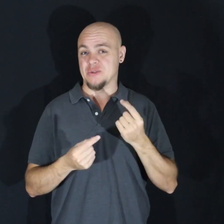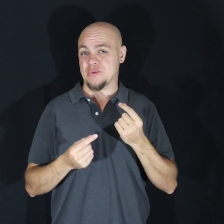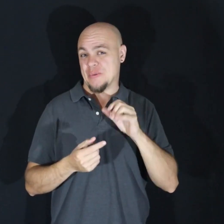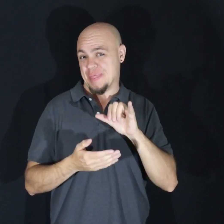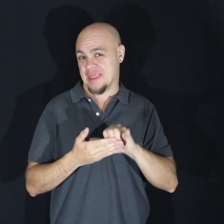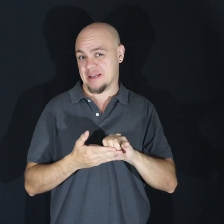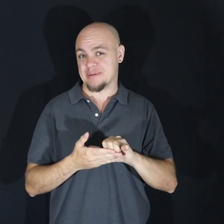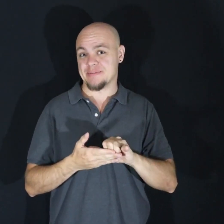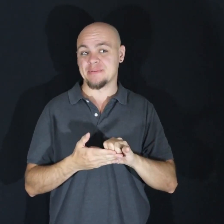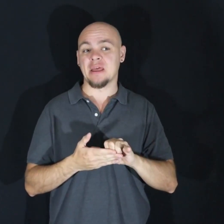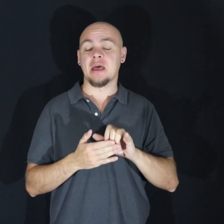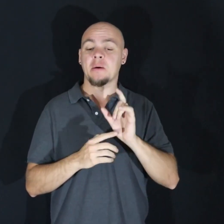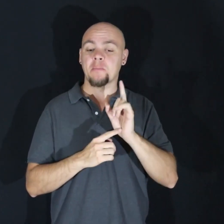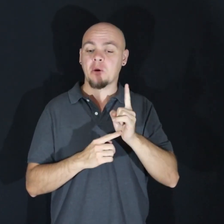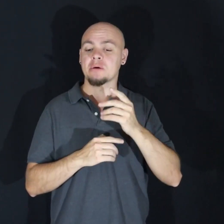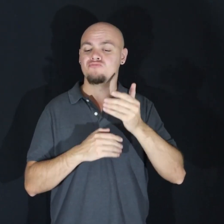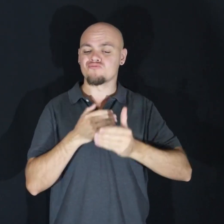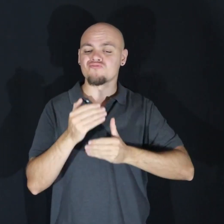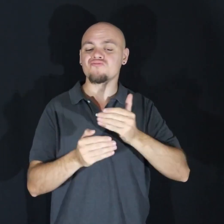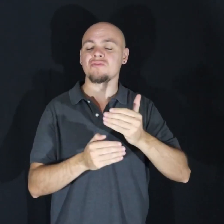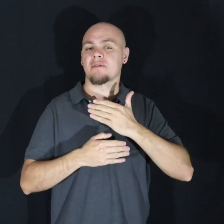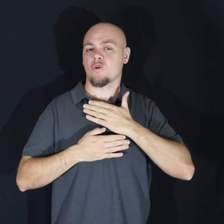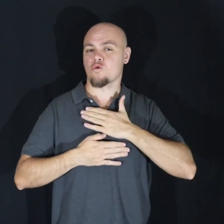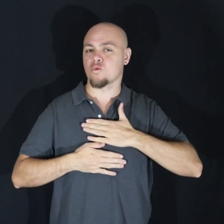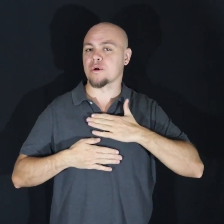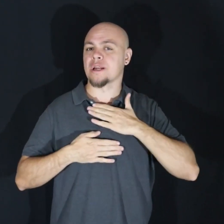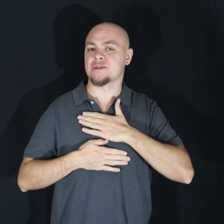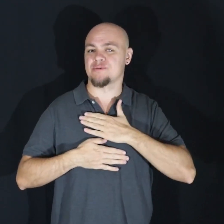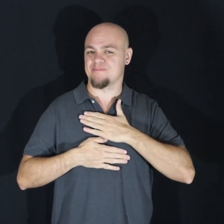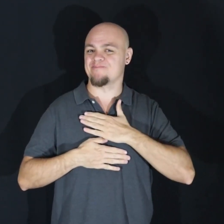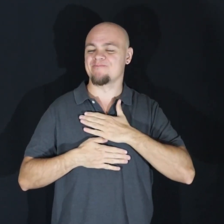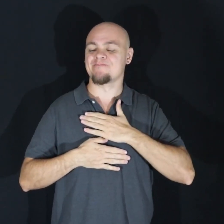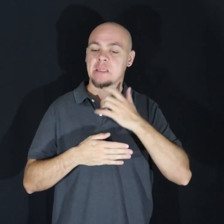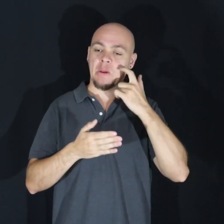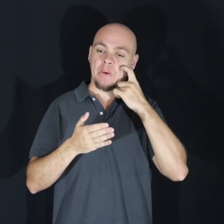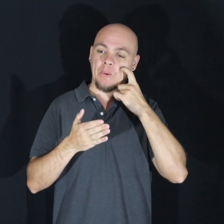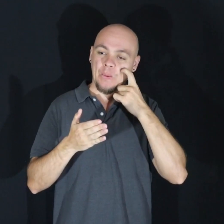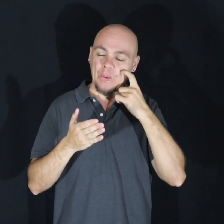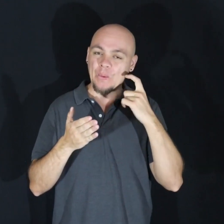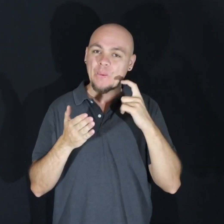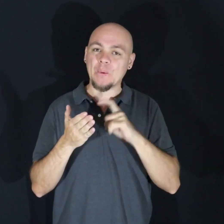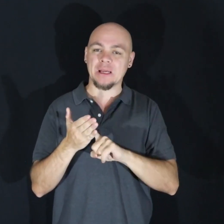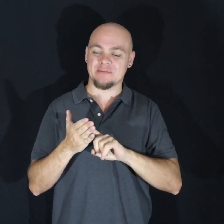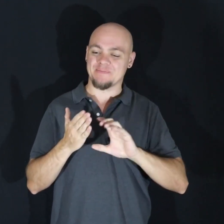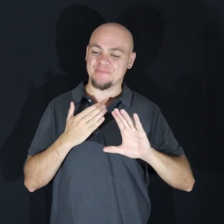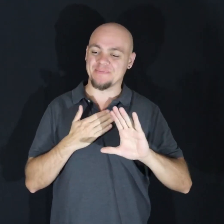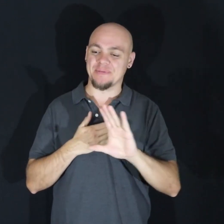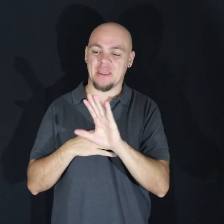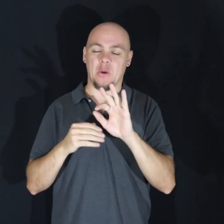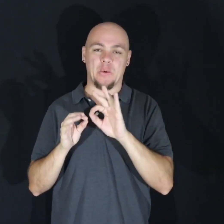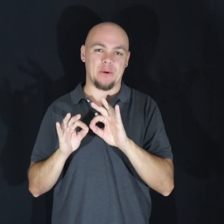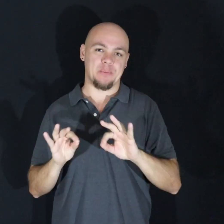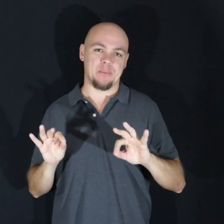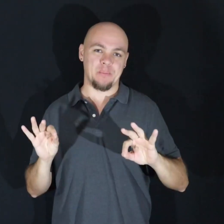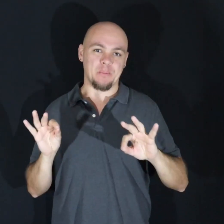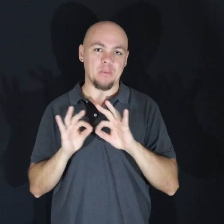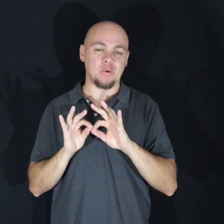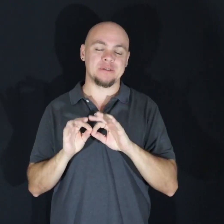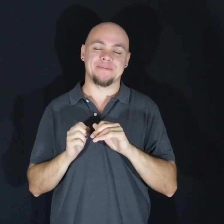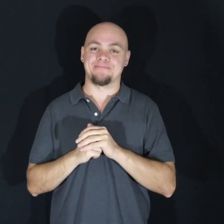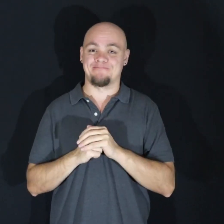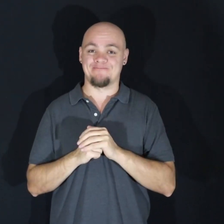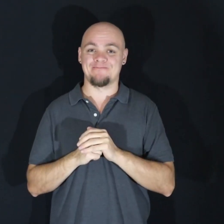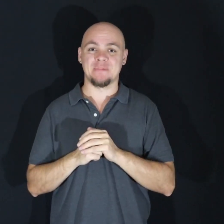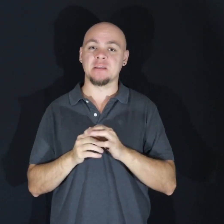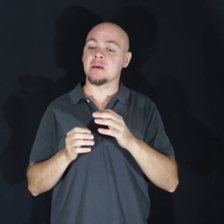along the way recognize the importance of those people in your life. A